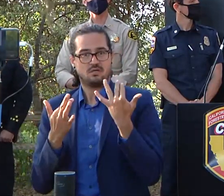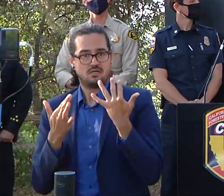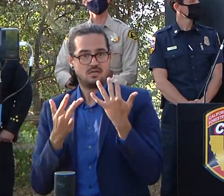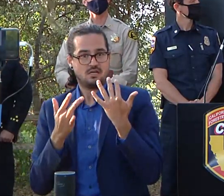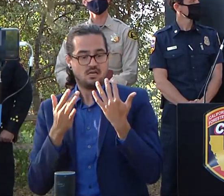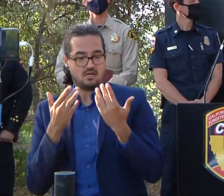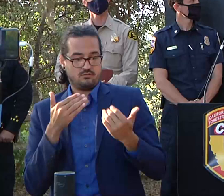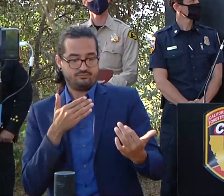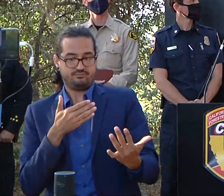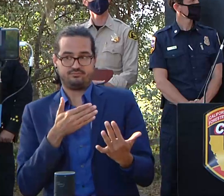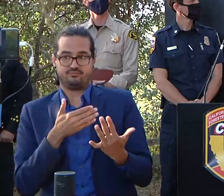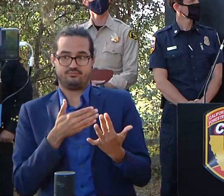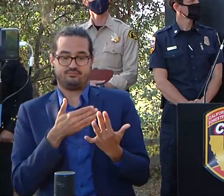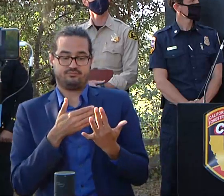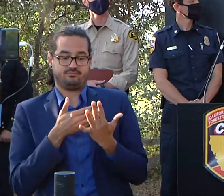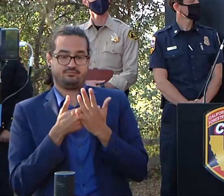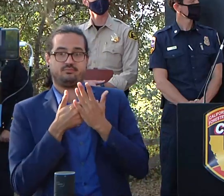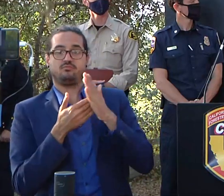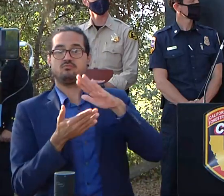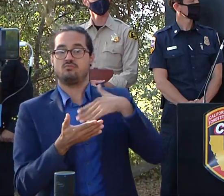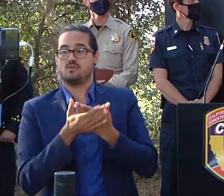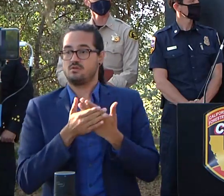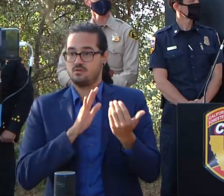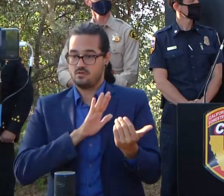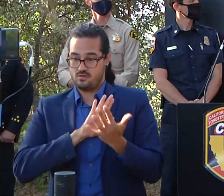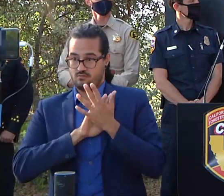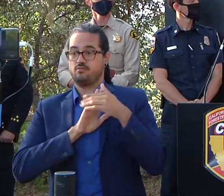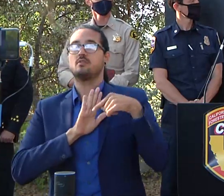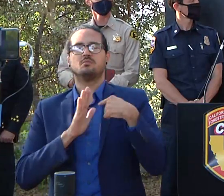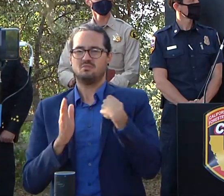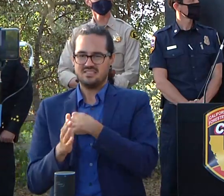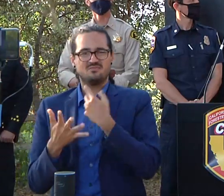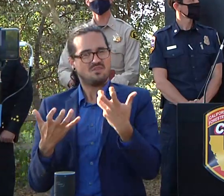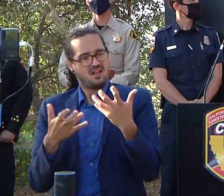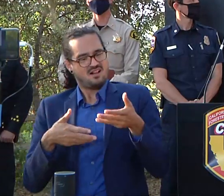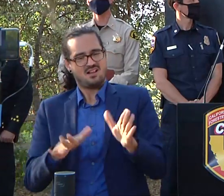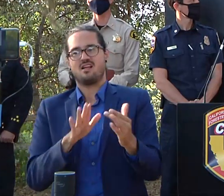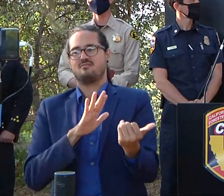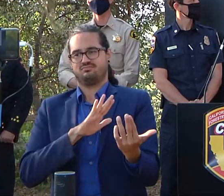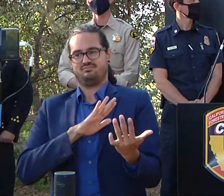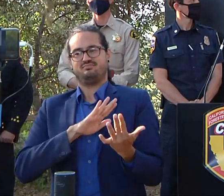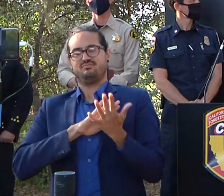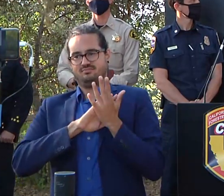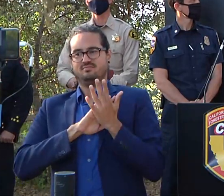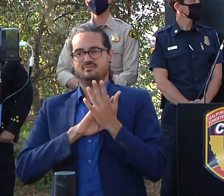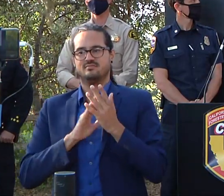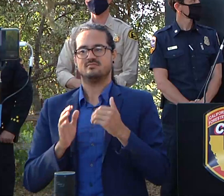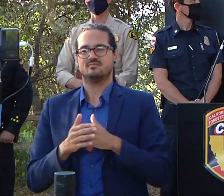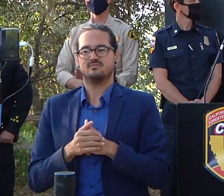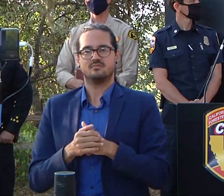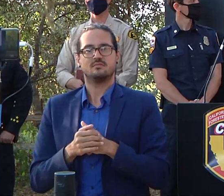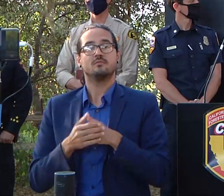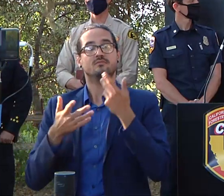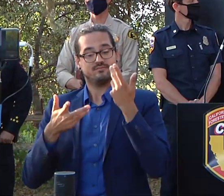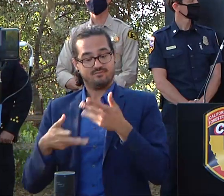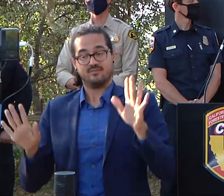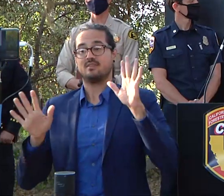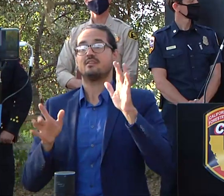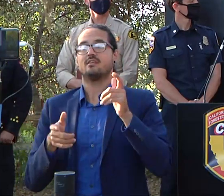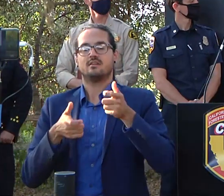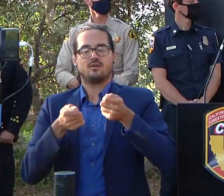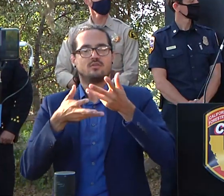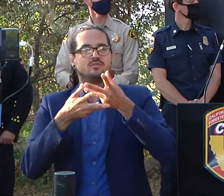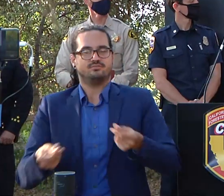push uh it's it's getting us to where we want to be so hopefully that will expedite uh us being able to jump on that and uh we have